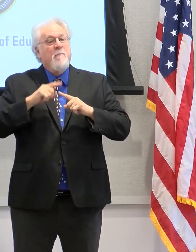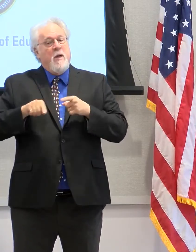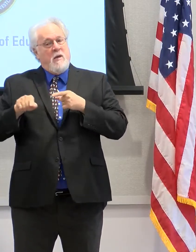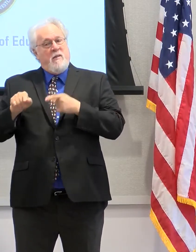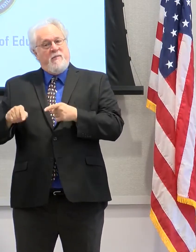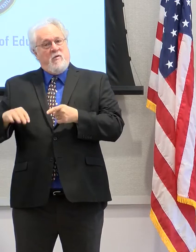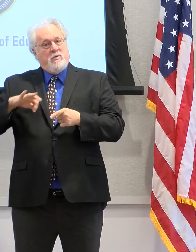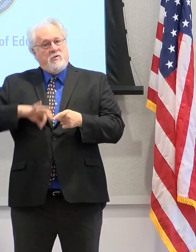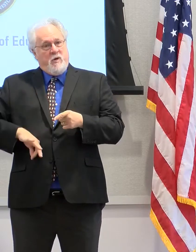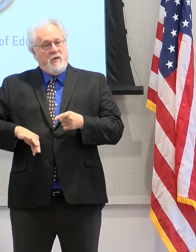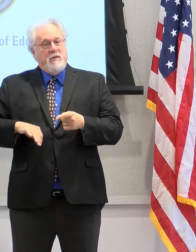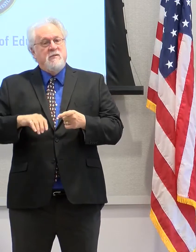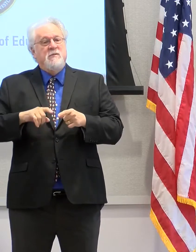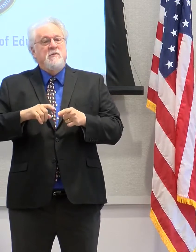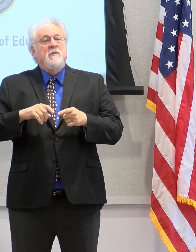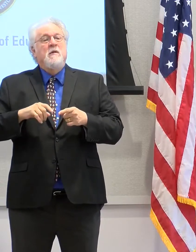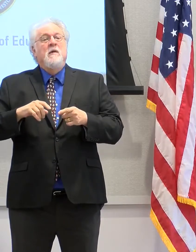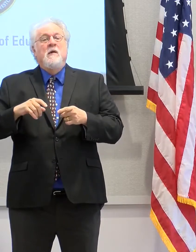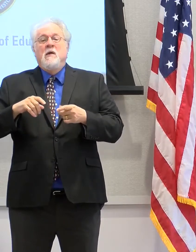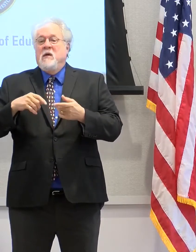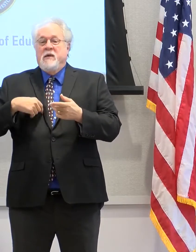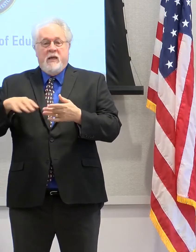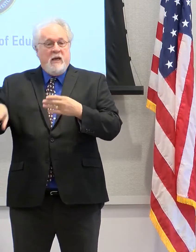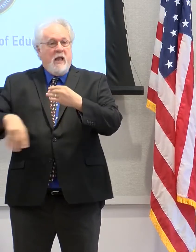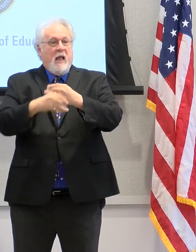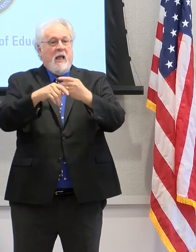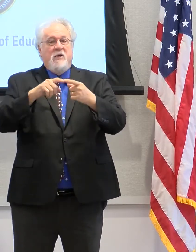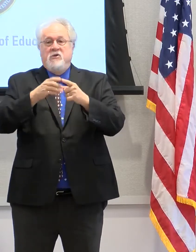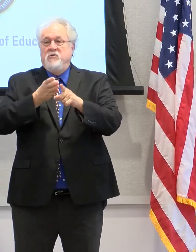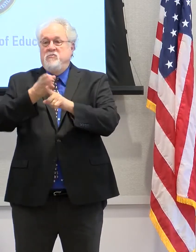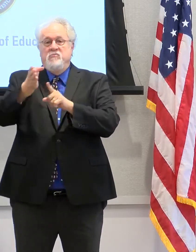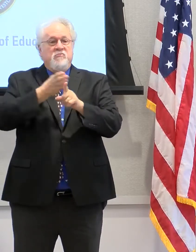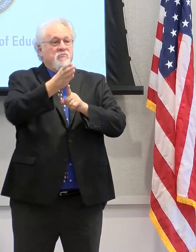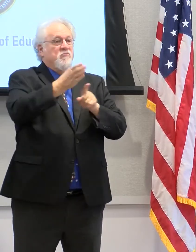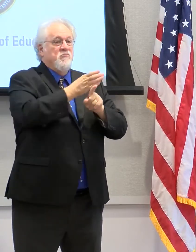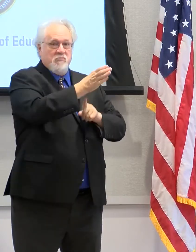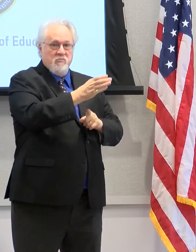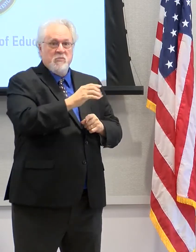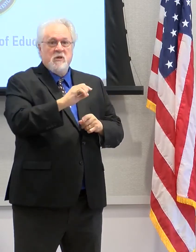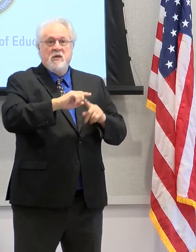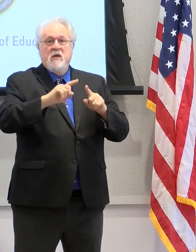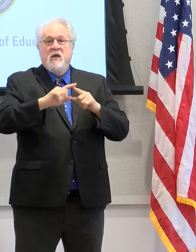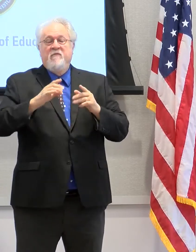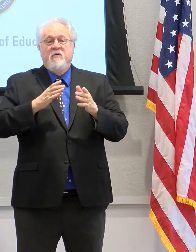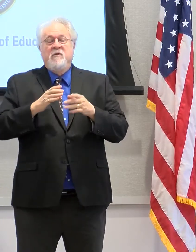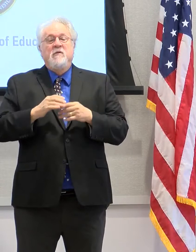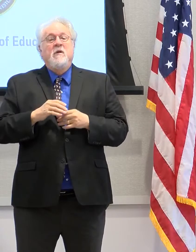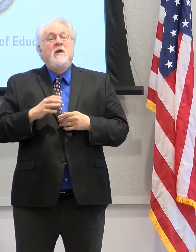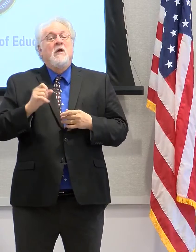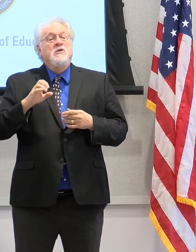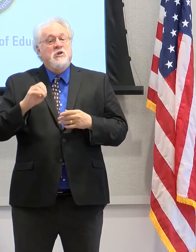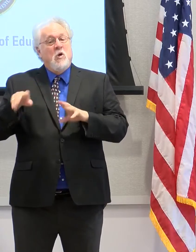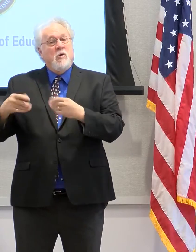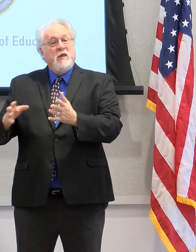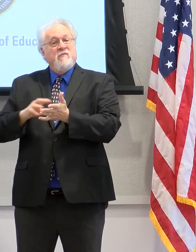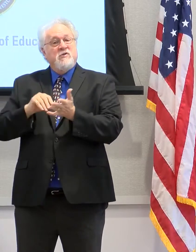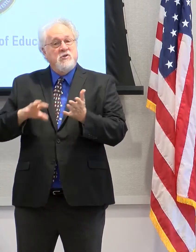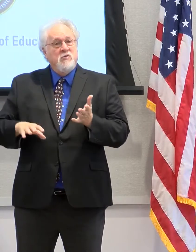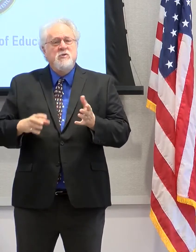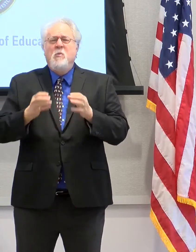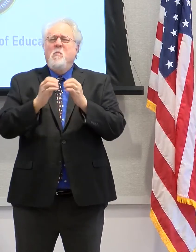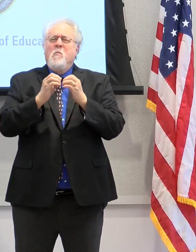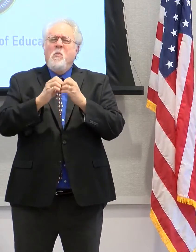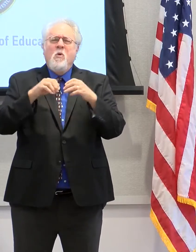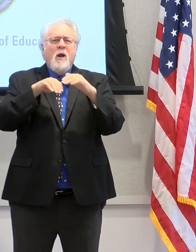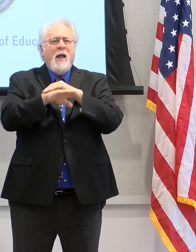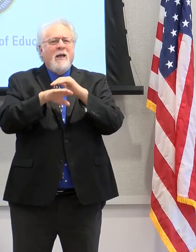those credits can count for a variety of pathways moving forward, not just one. And so, again, it's getting students much